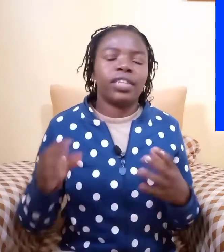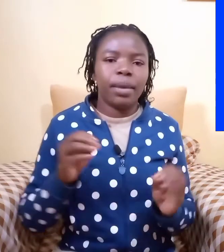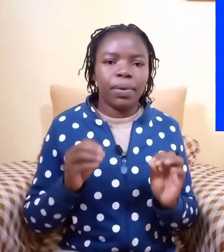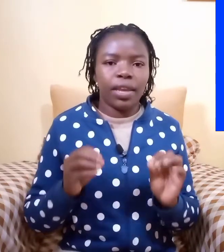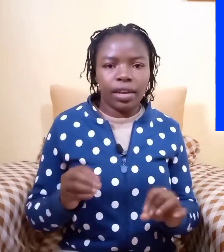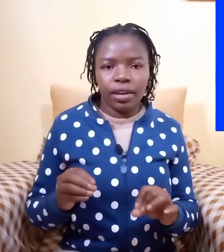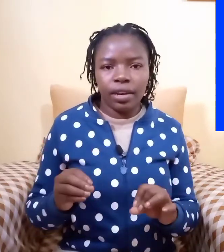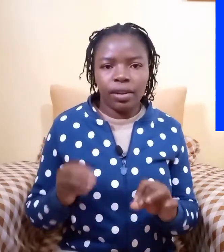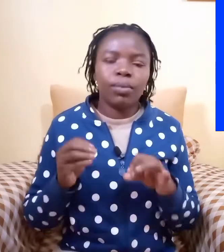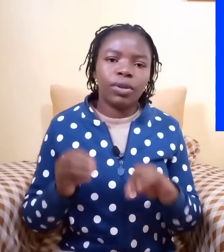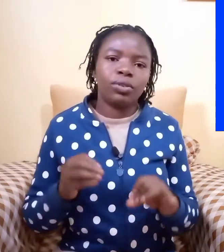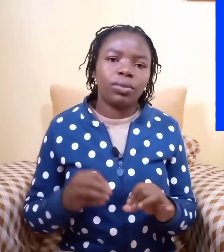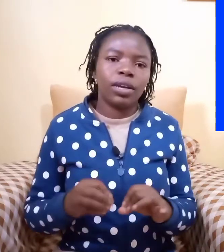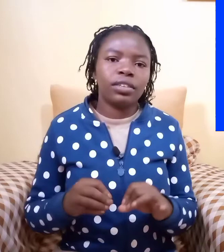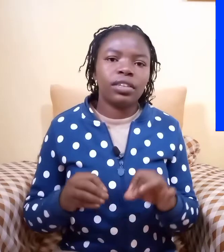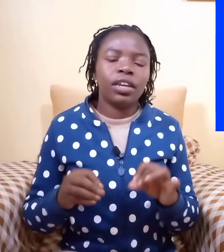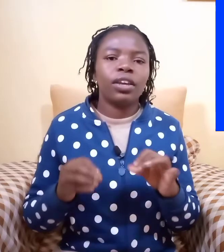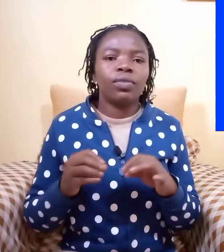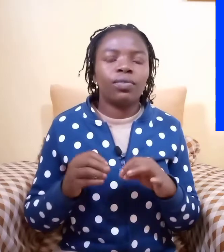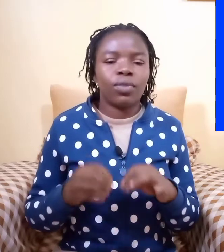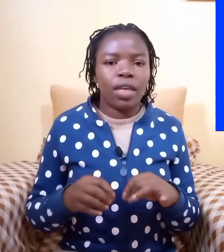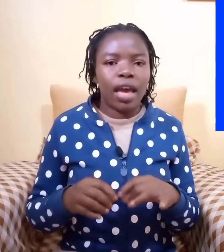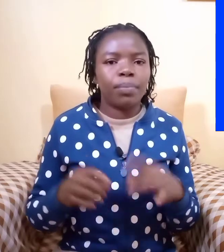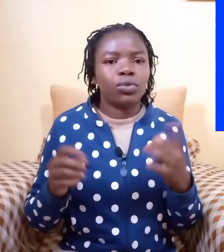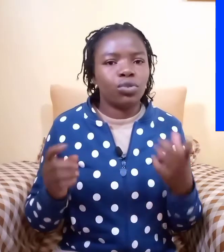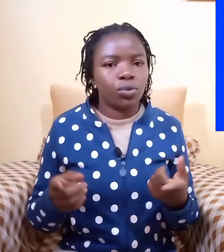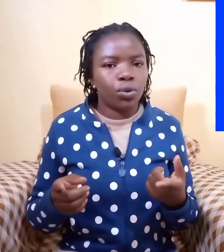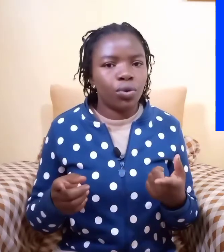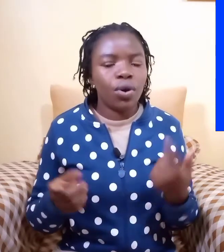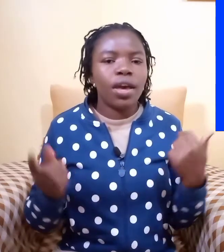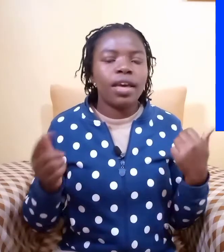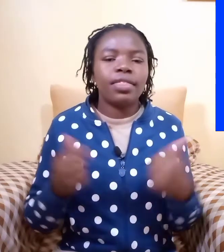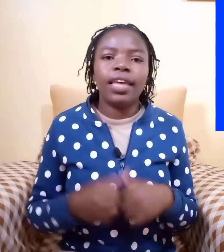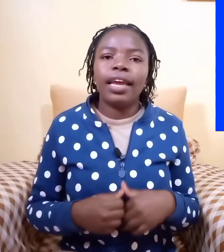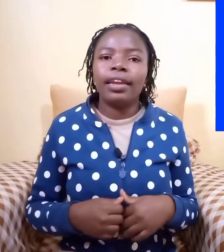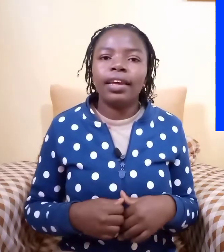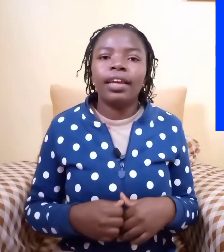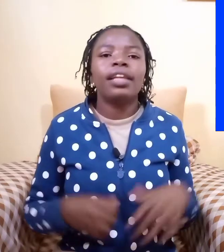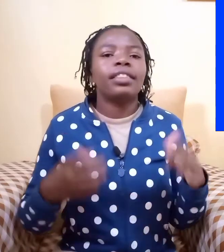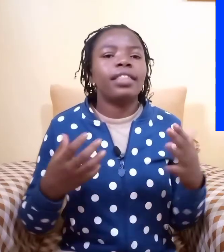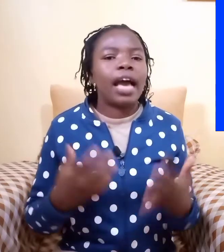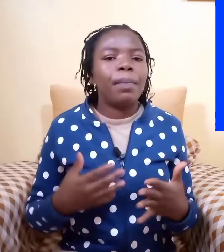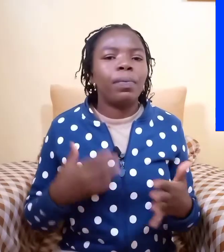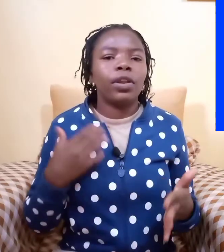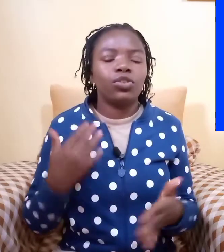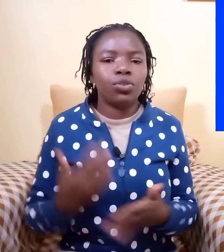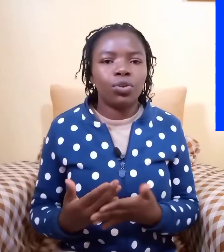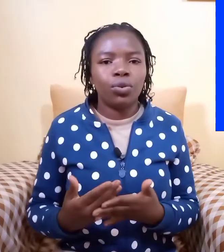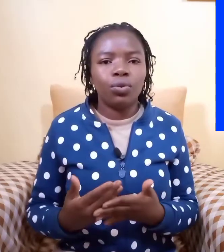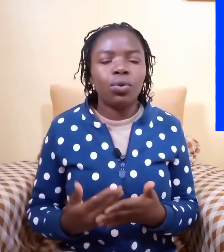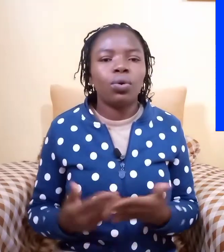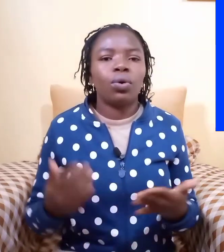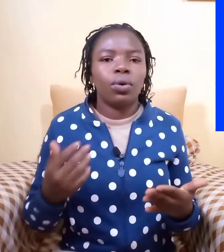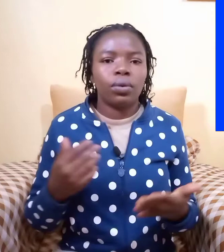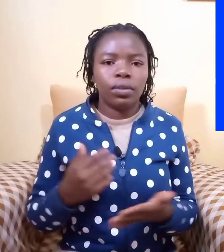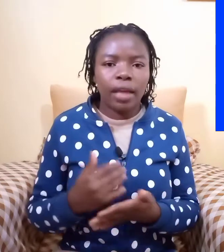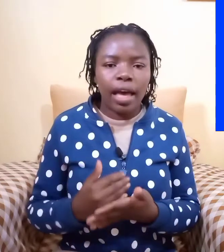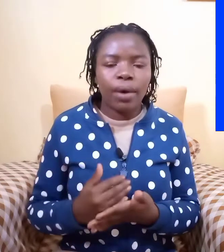type in what you want for the app to show you then the app will show you how